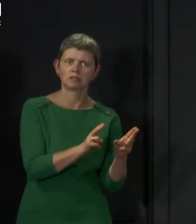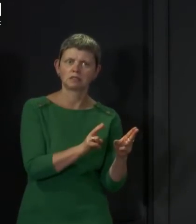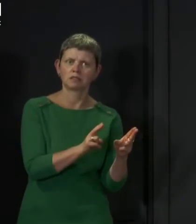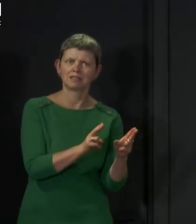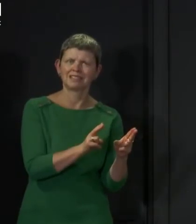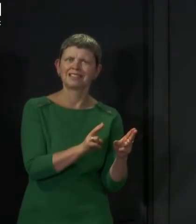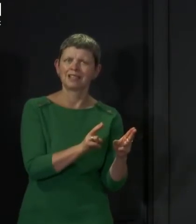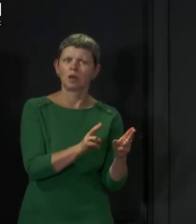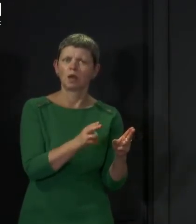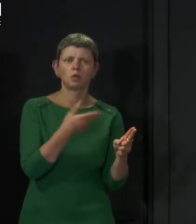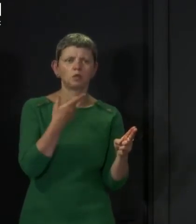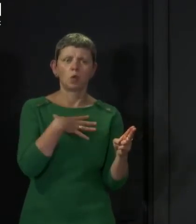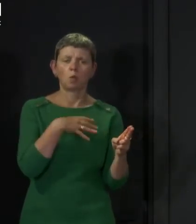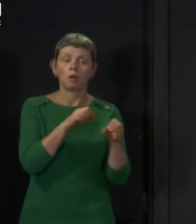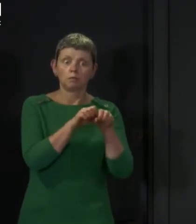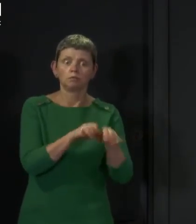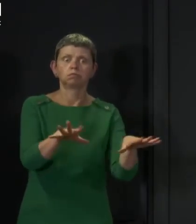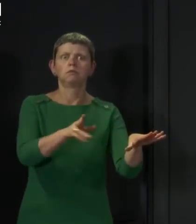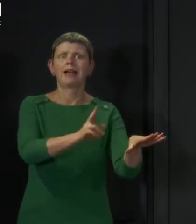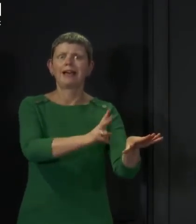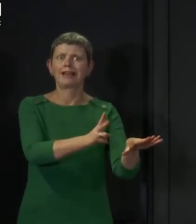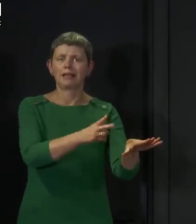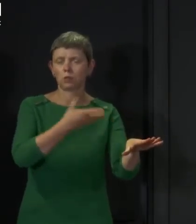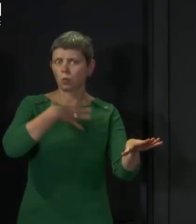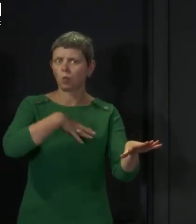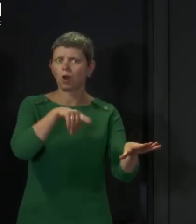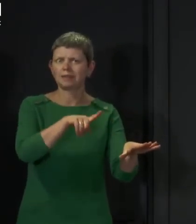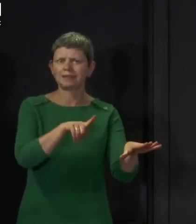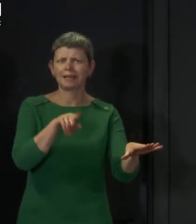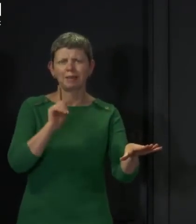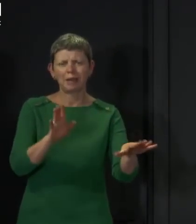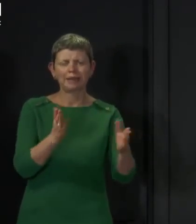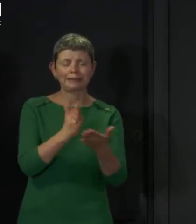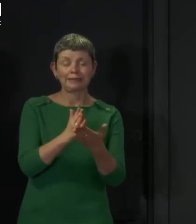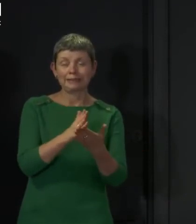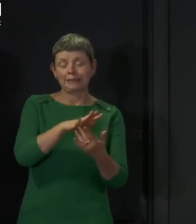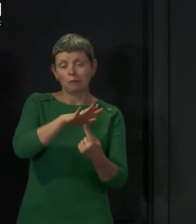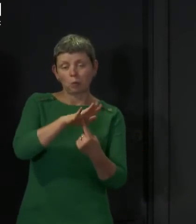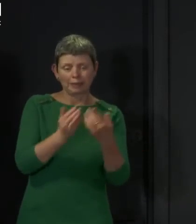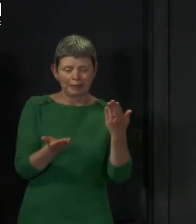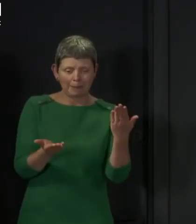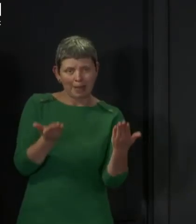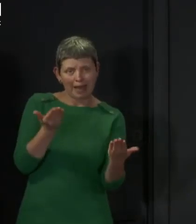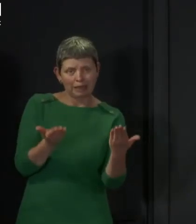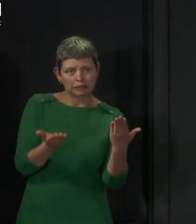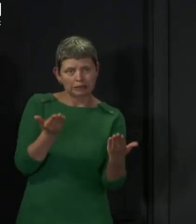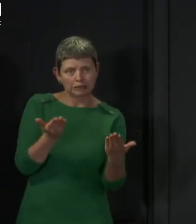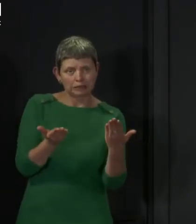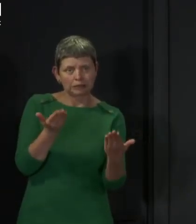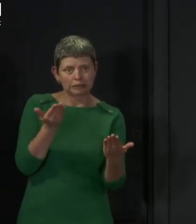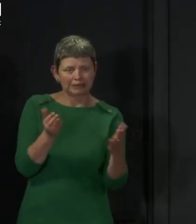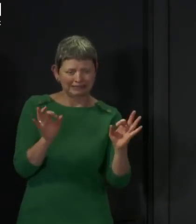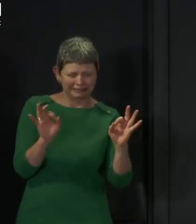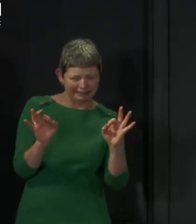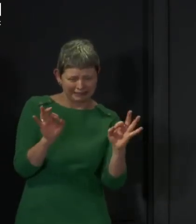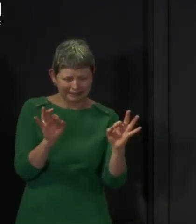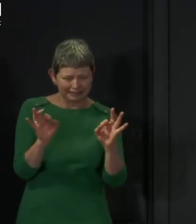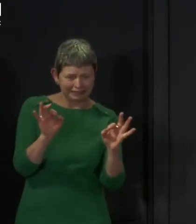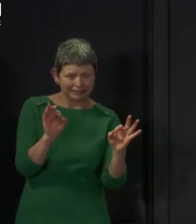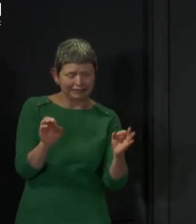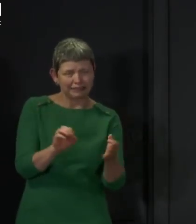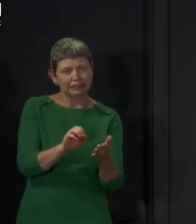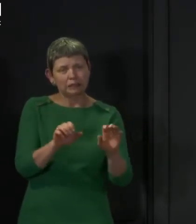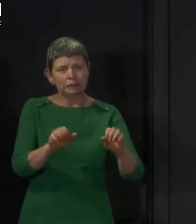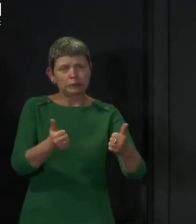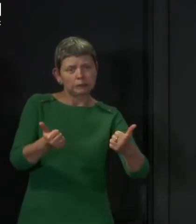takes us all back to square one. And just getting these balances as right as possible is going to be a challenge for quite